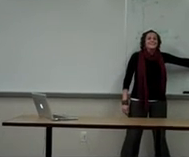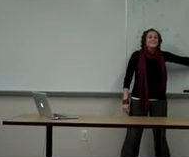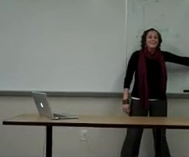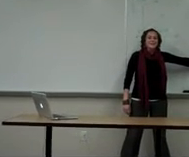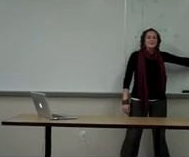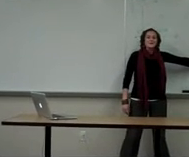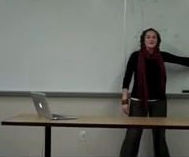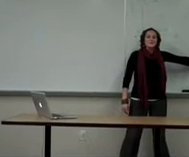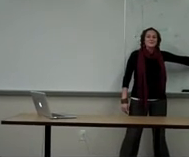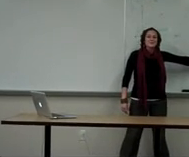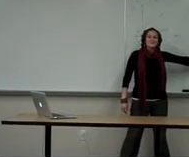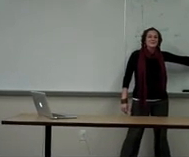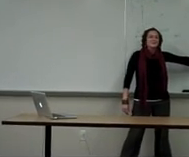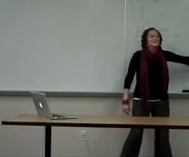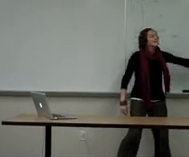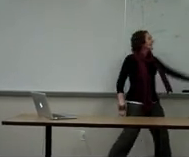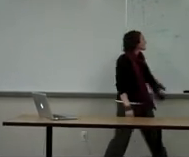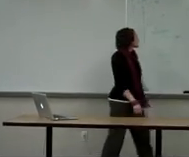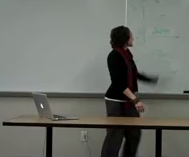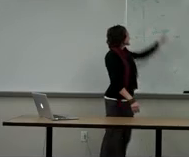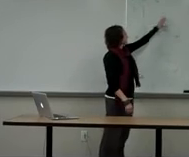What kind of a slope? Undefined. Excellent.